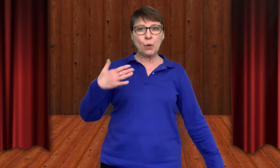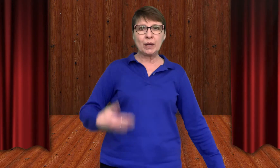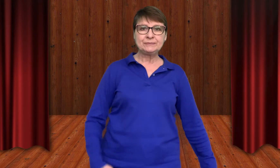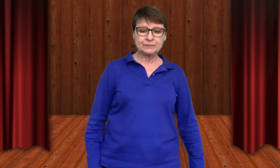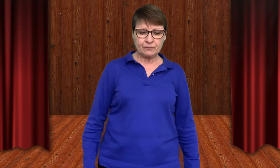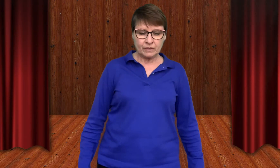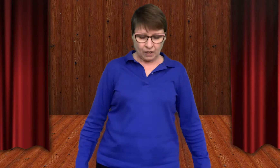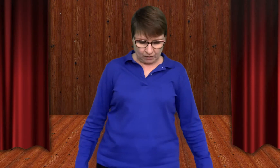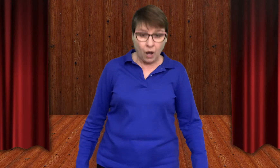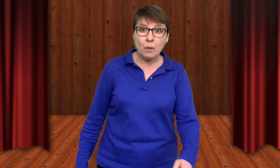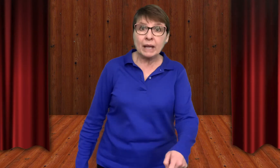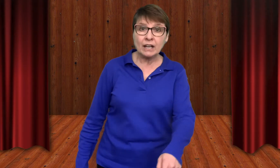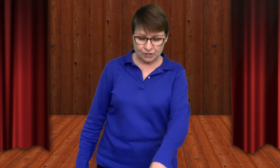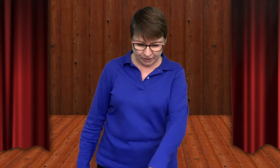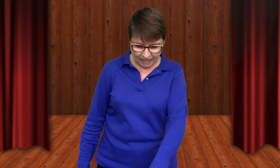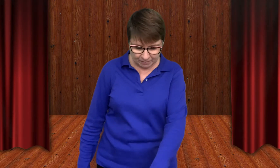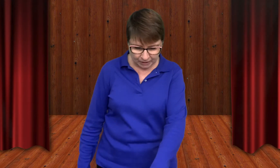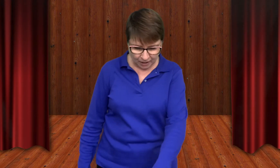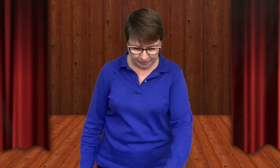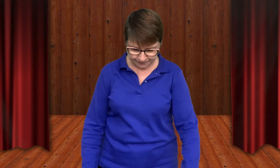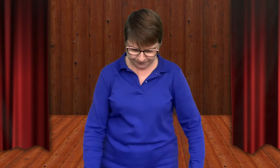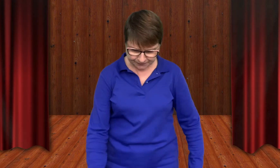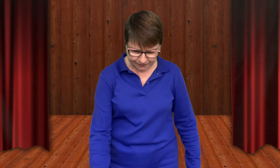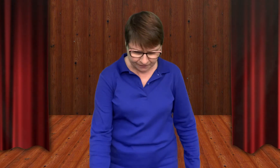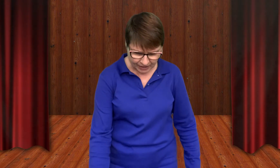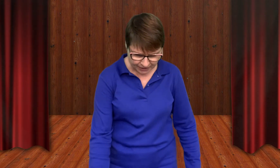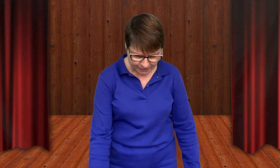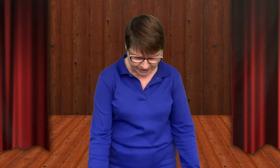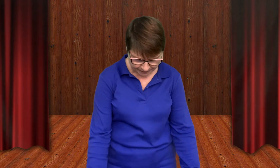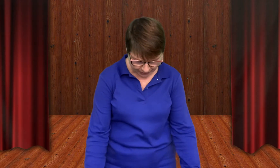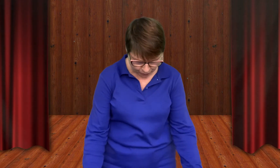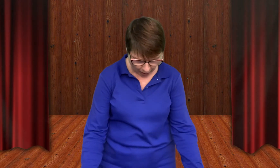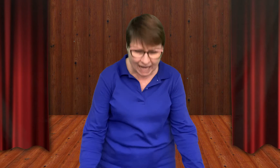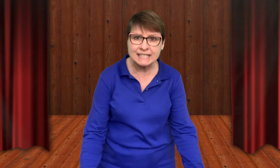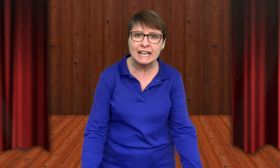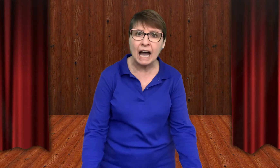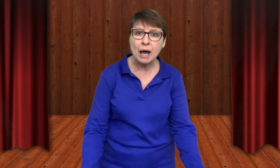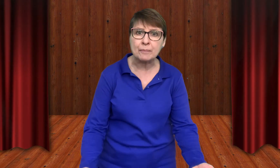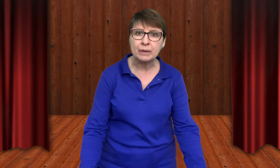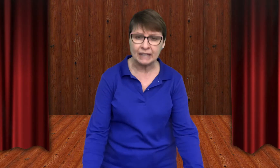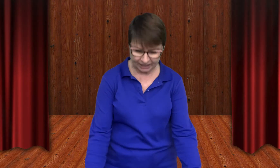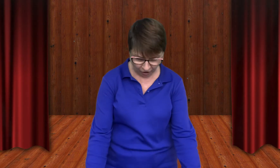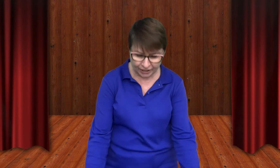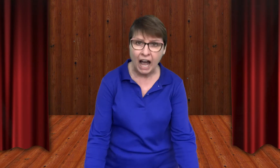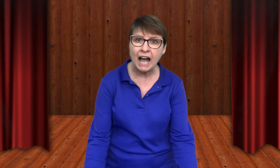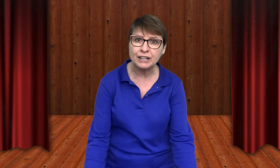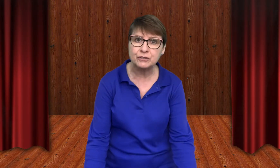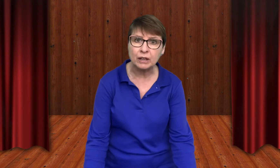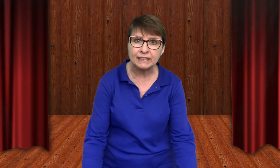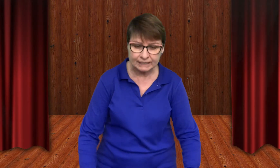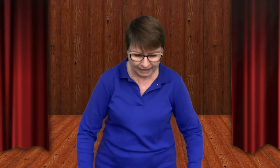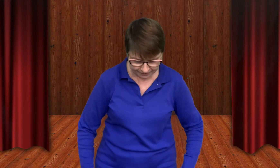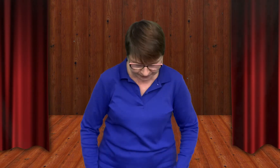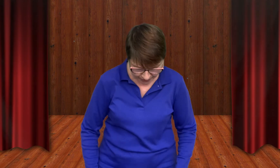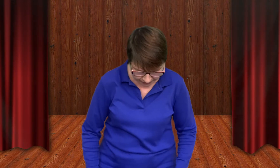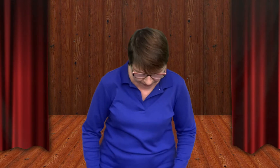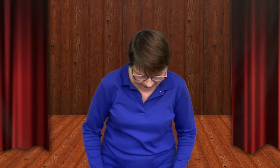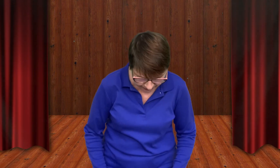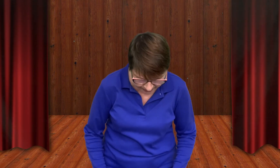my gosh, look down below. There is something rising up like on a hydraulic lift. Look at this.